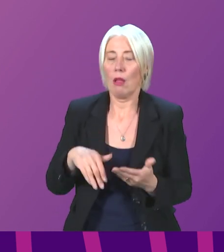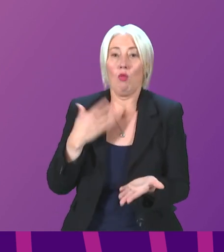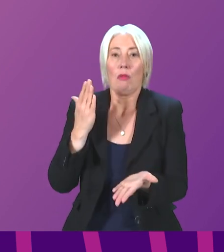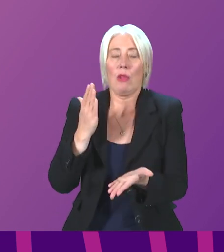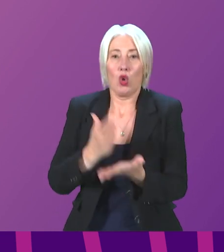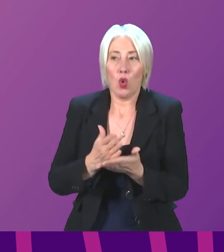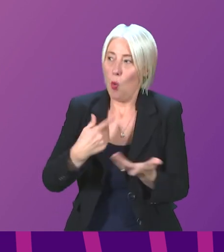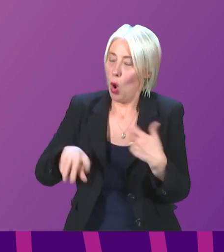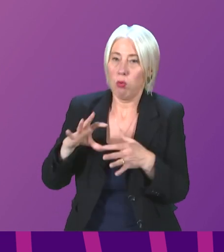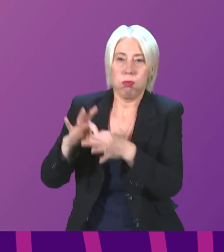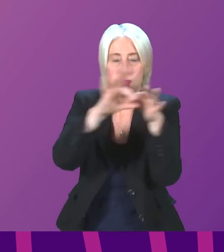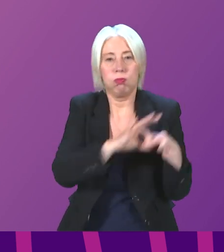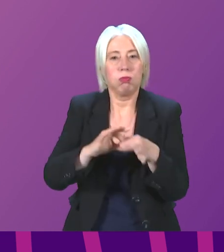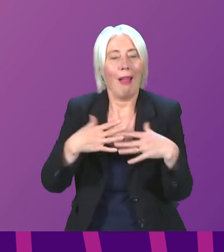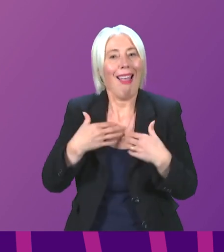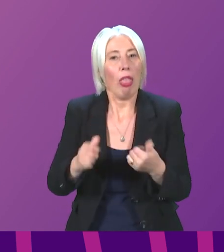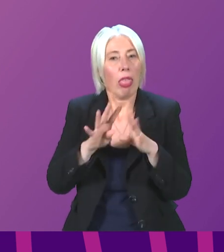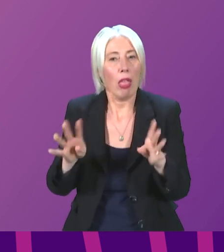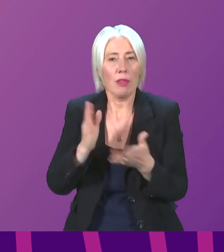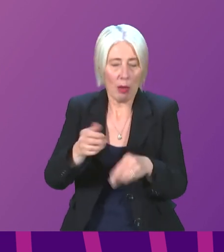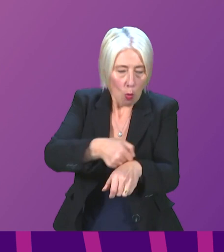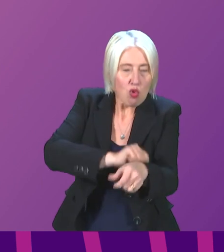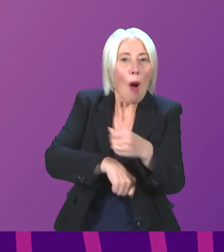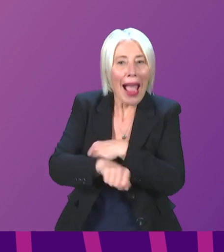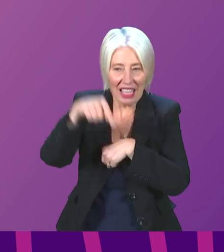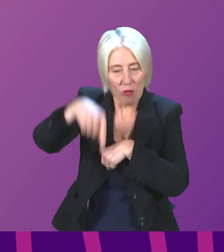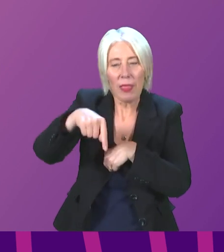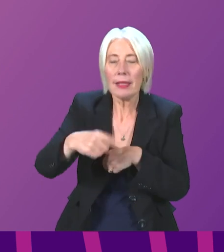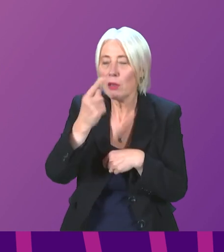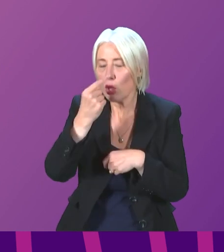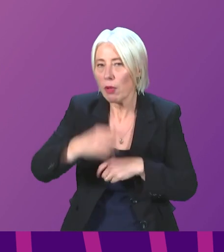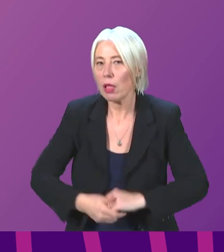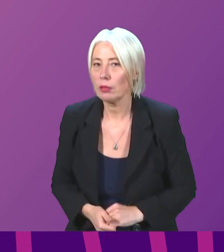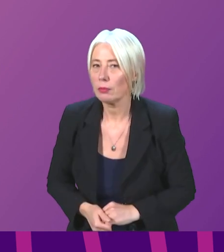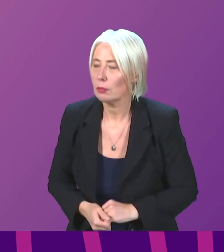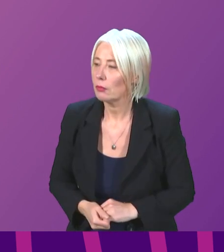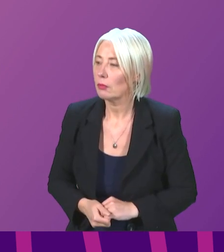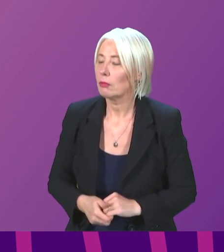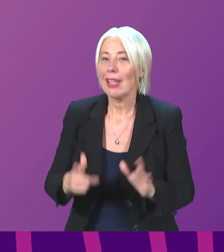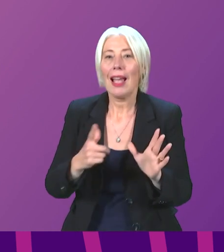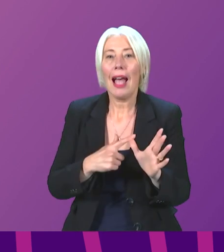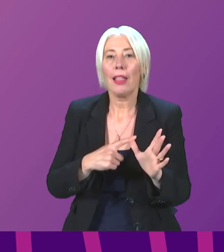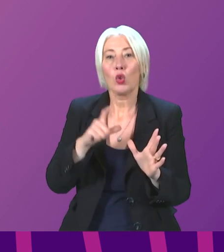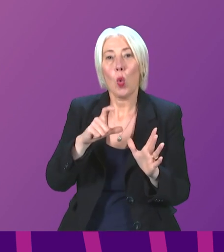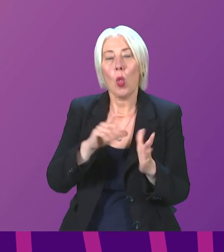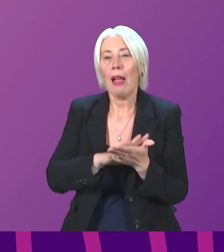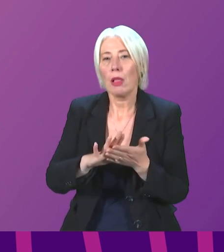work with our health boards to be as proactive in this endeavour as we possibly can be. Alex Cole-Hamilton to be followed by John Mason.